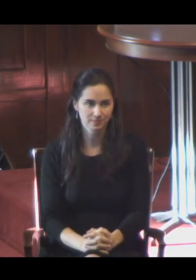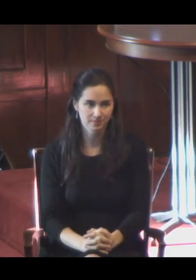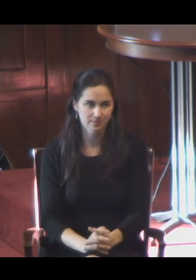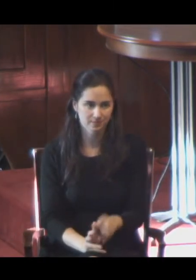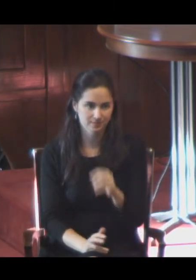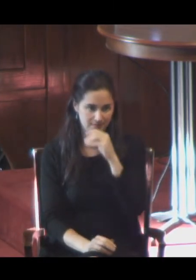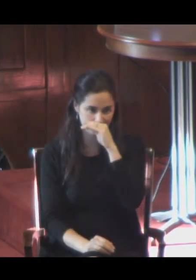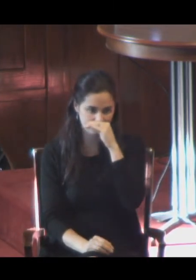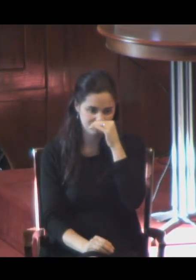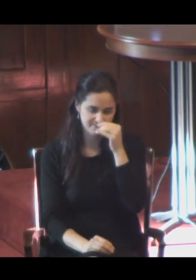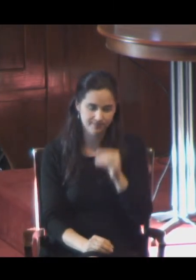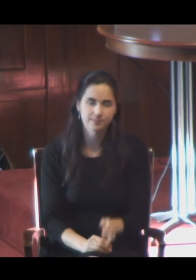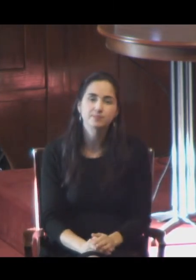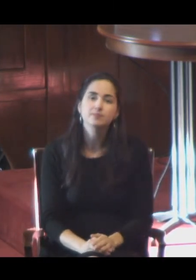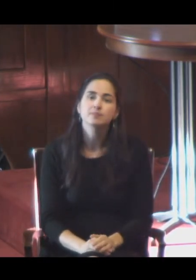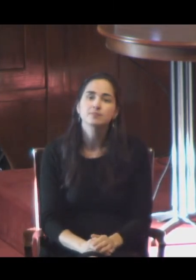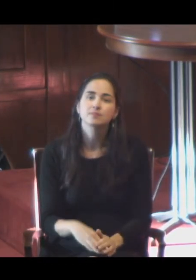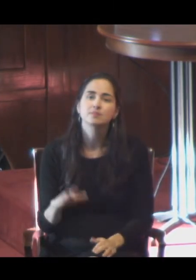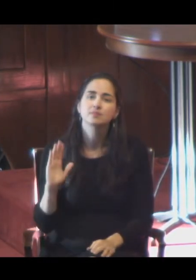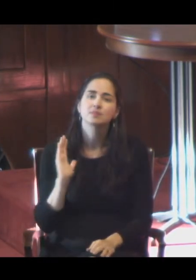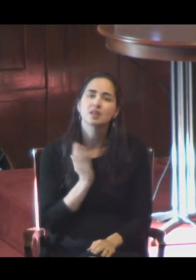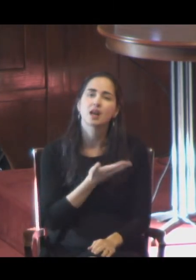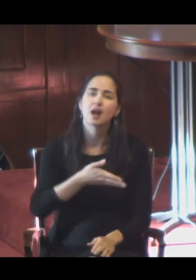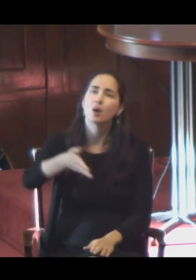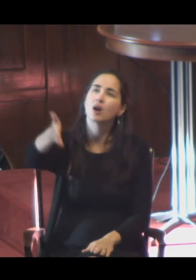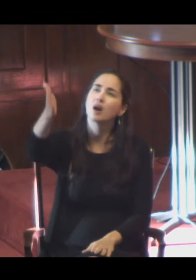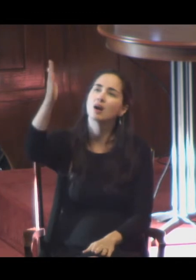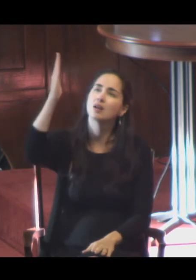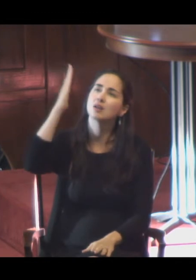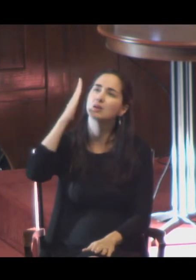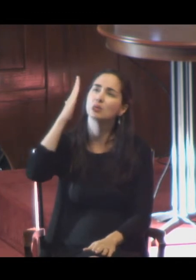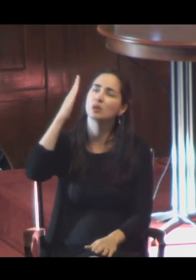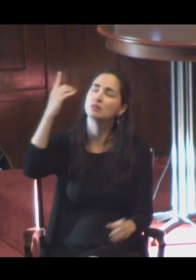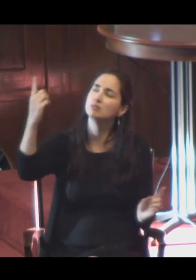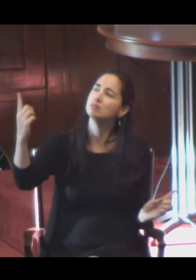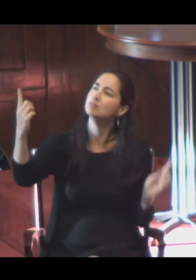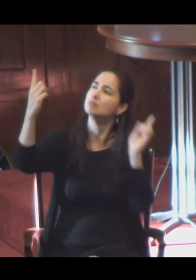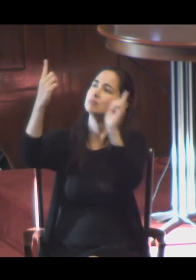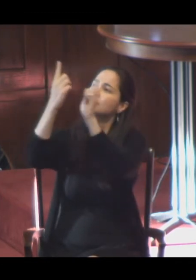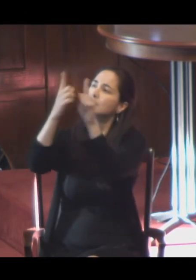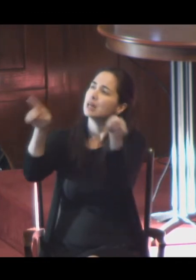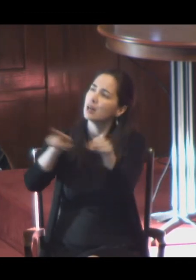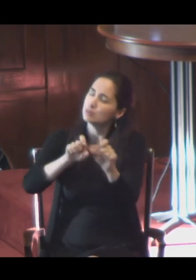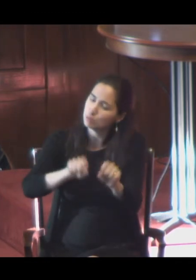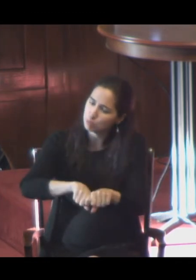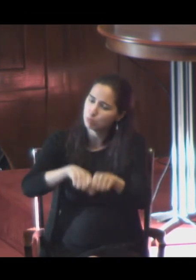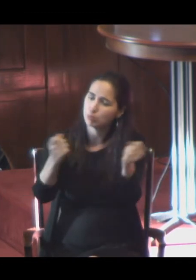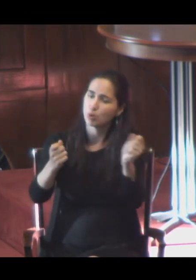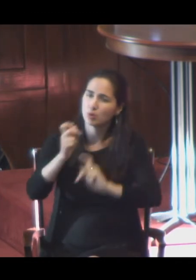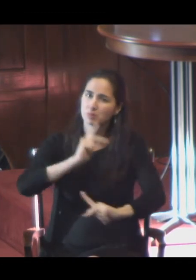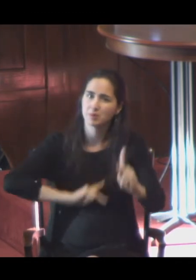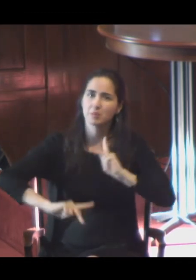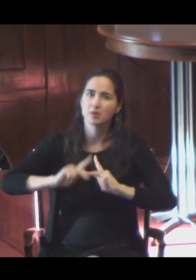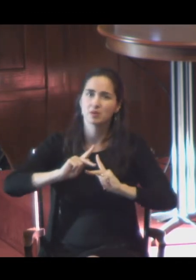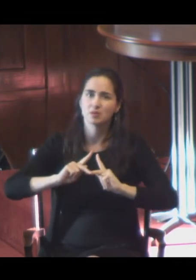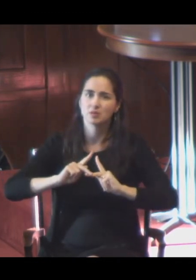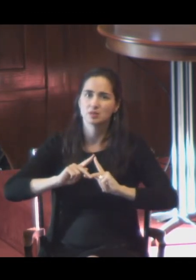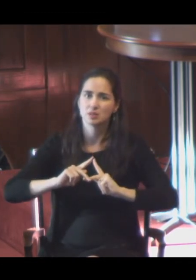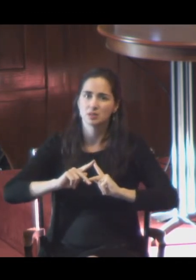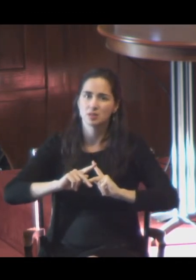Our God, we come to you as broken people. We know, Lord, in our heart of hearts that we are not worthy